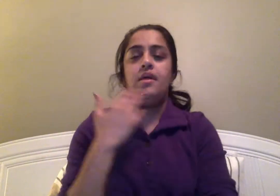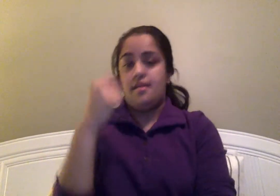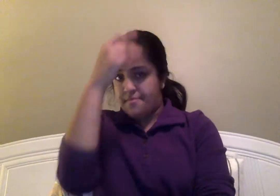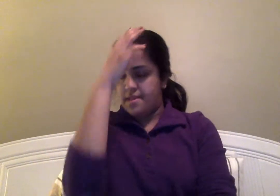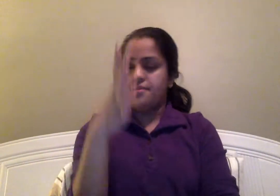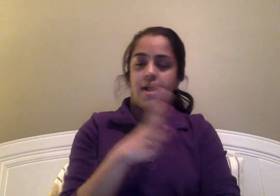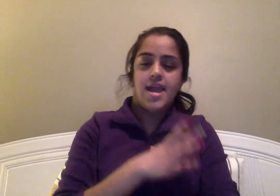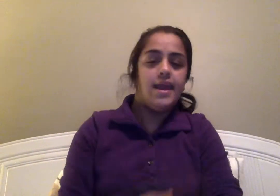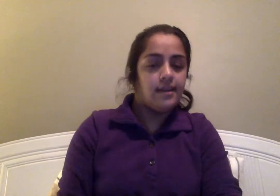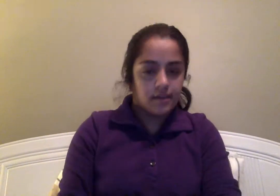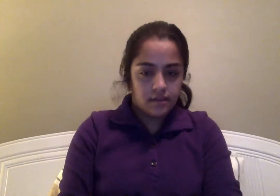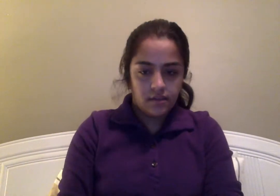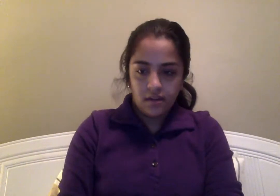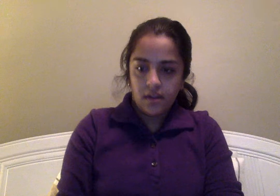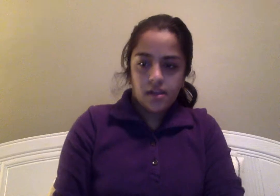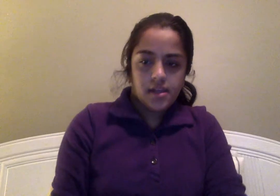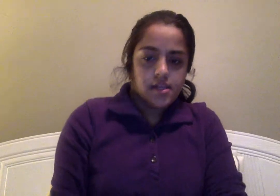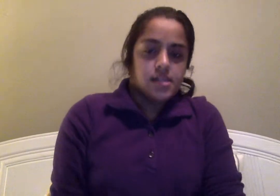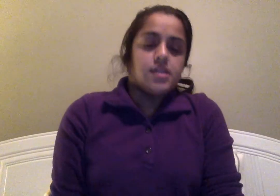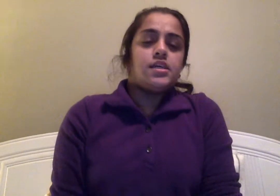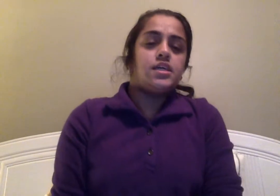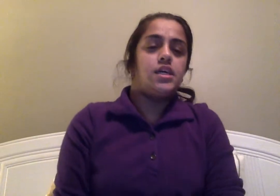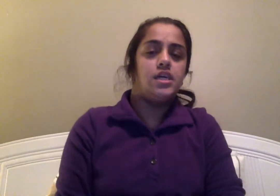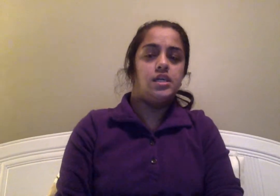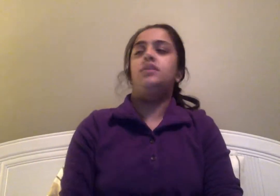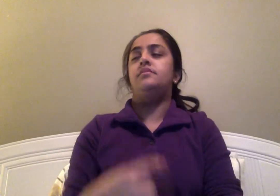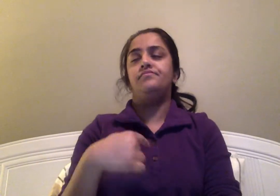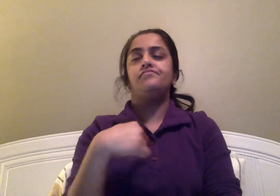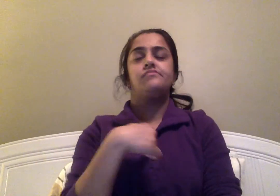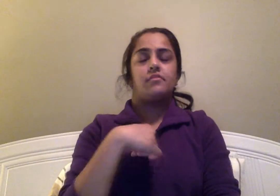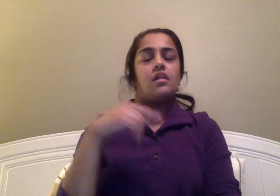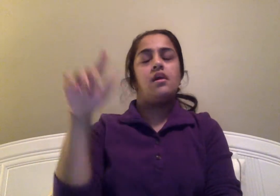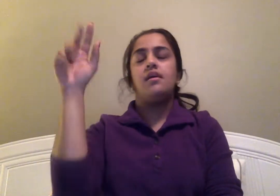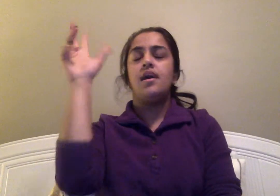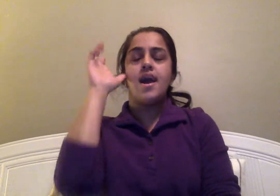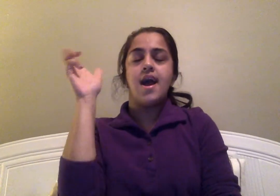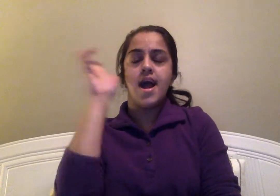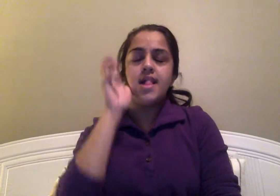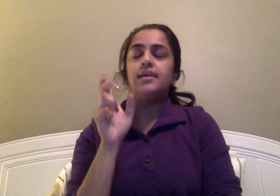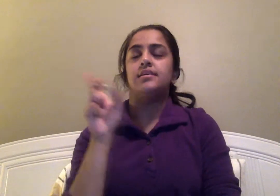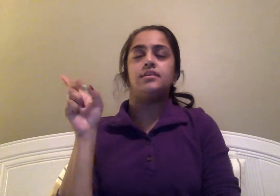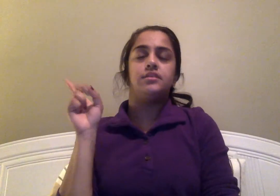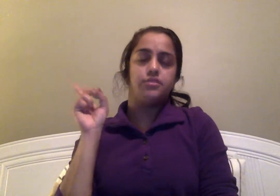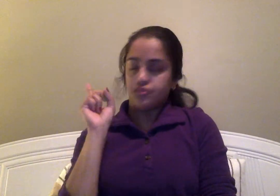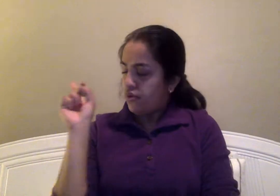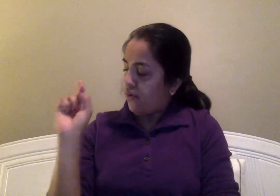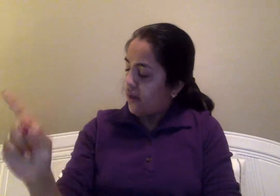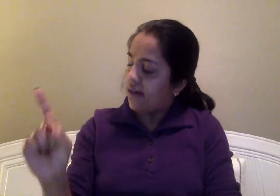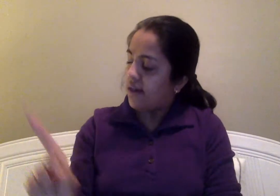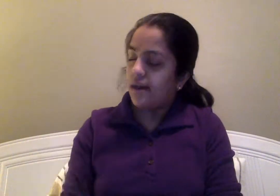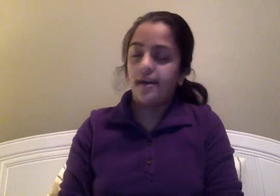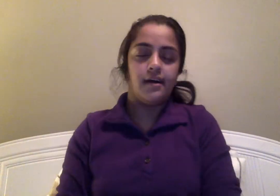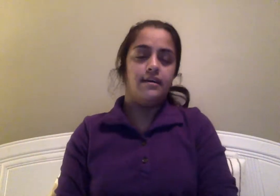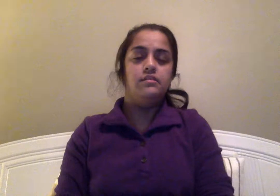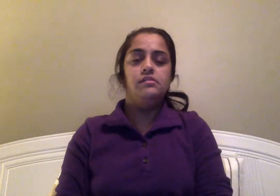better man, I listen to her,